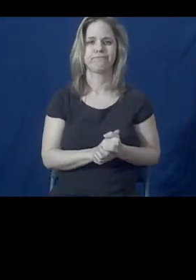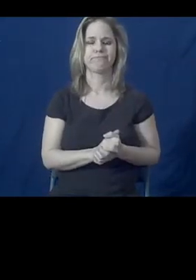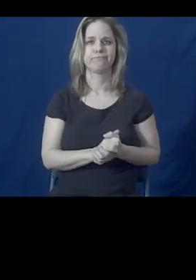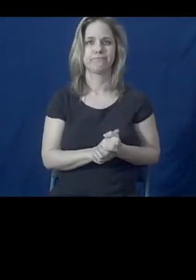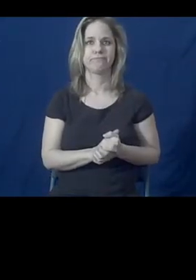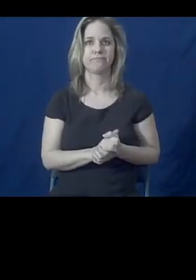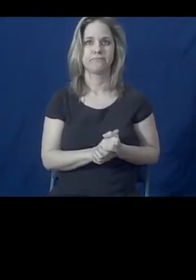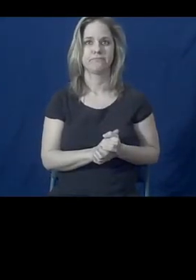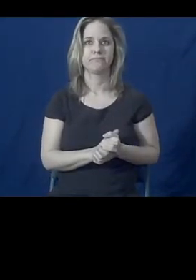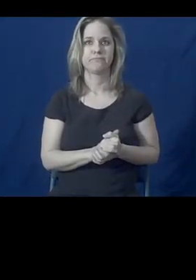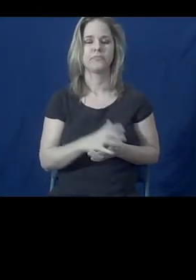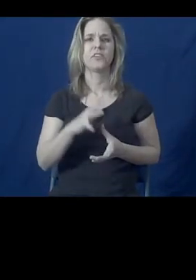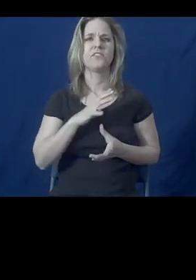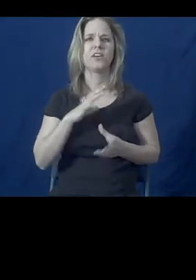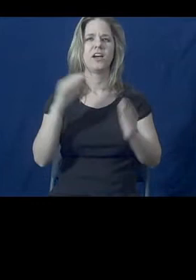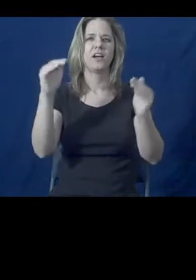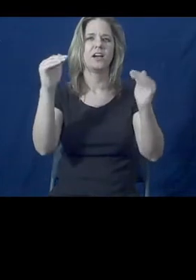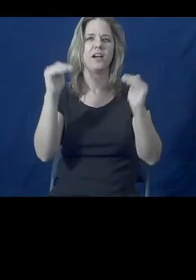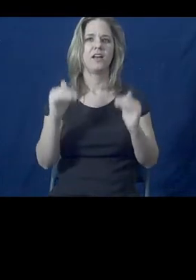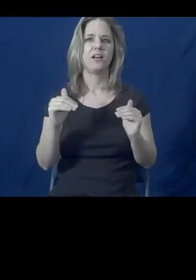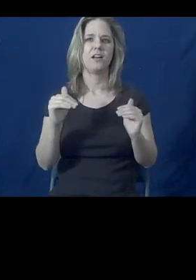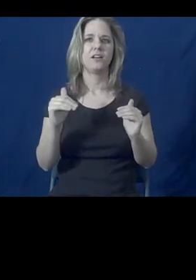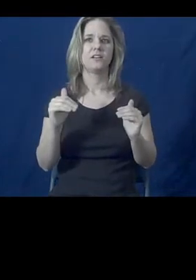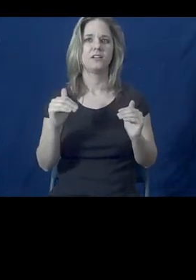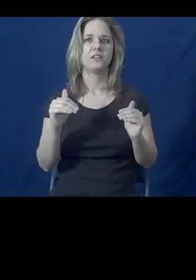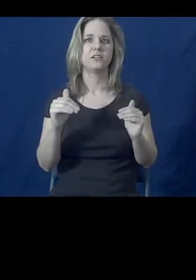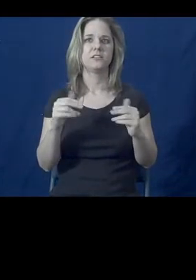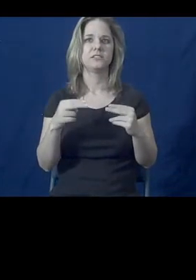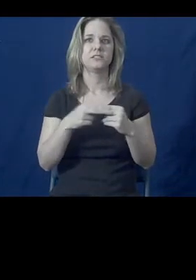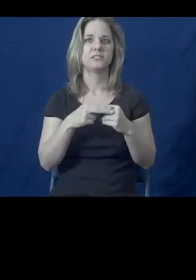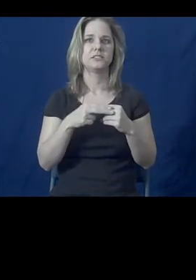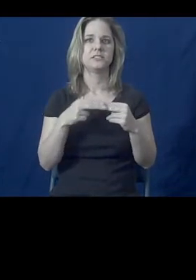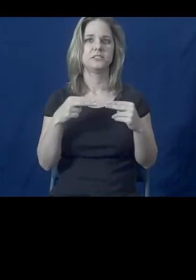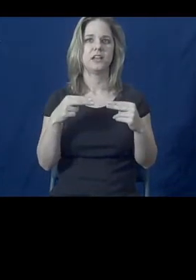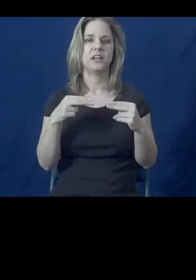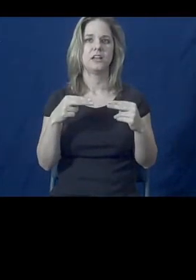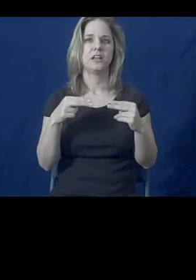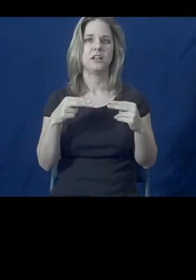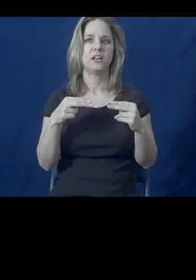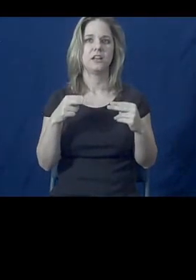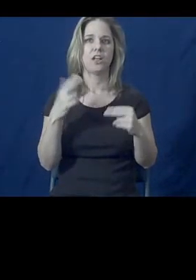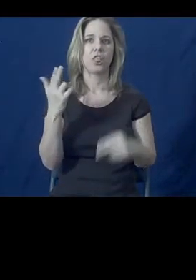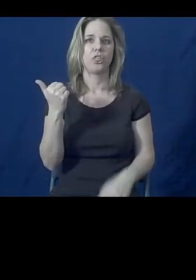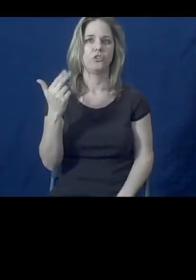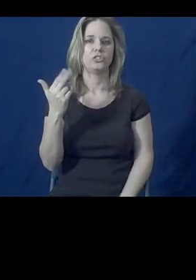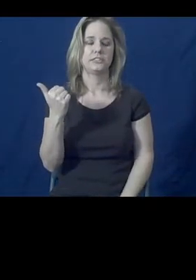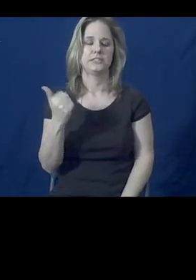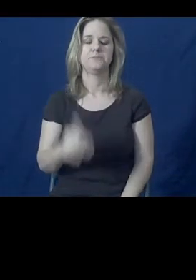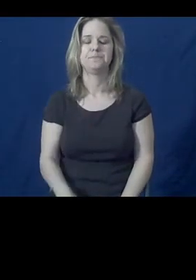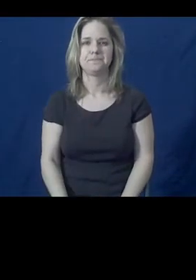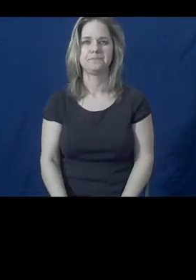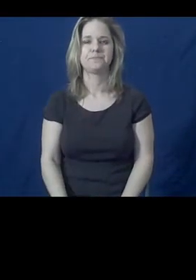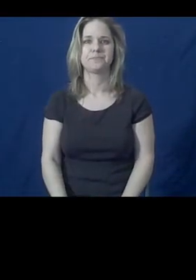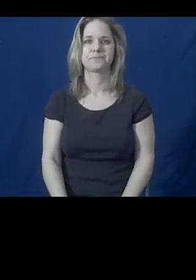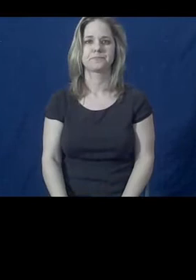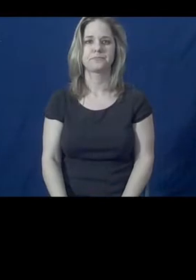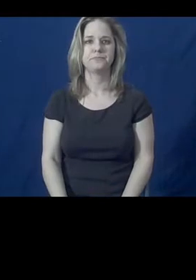Go ahead to slide 13. So